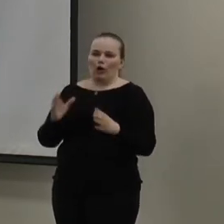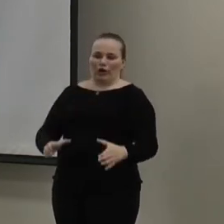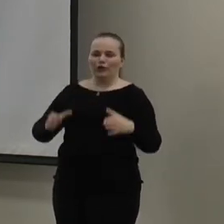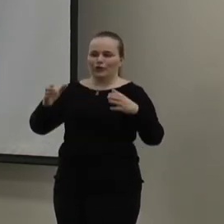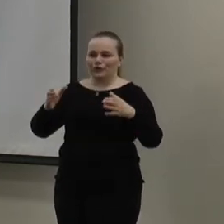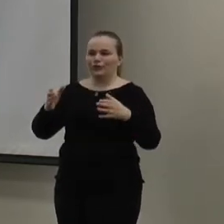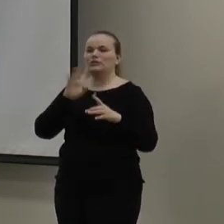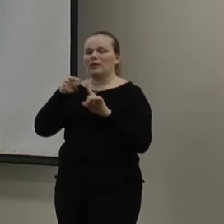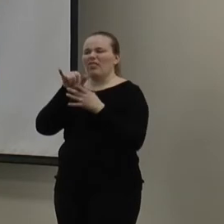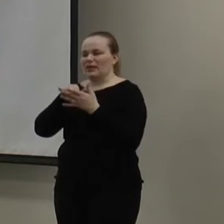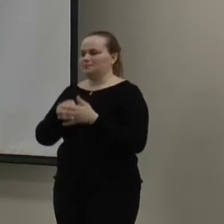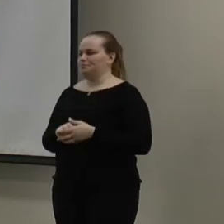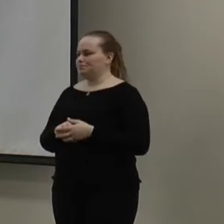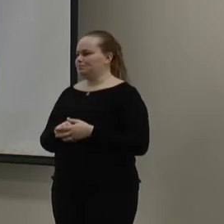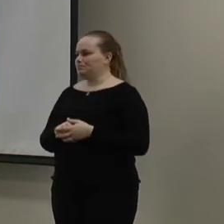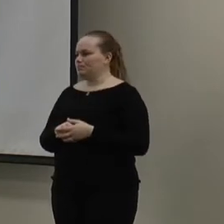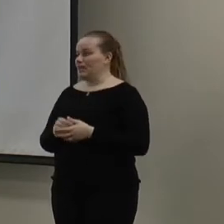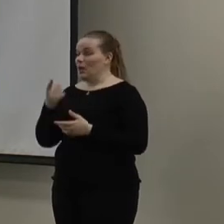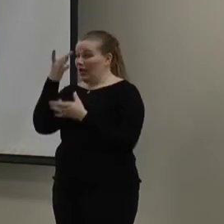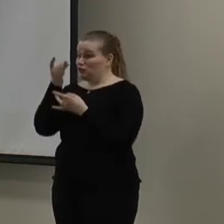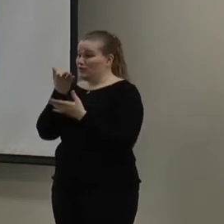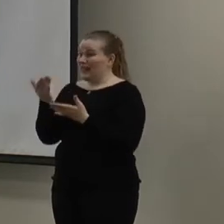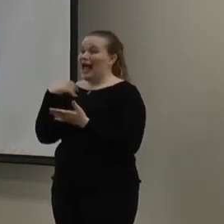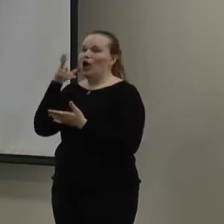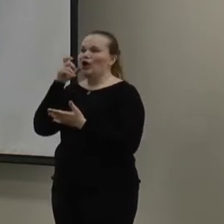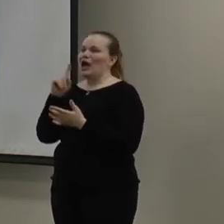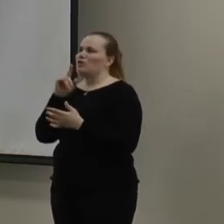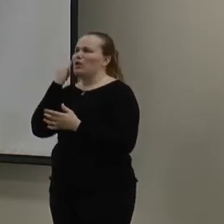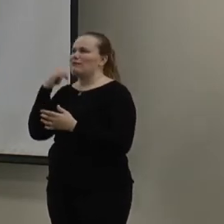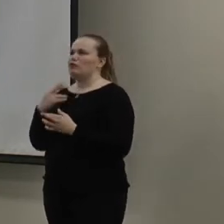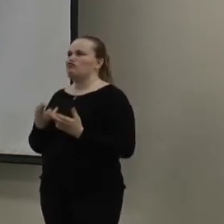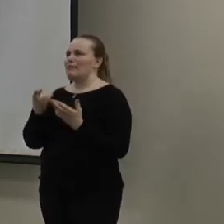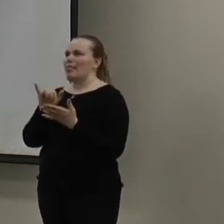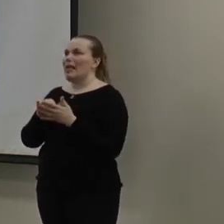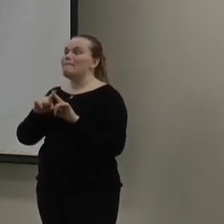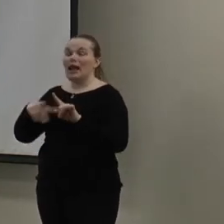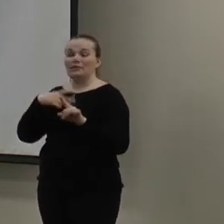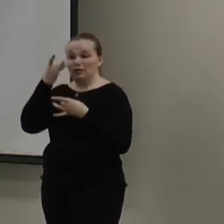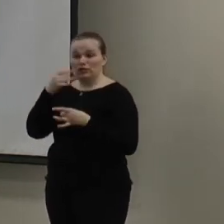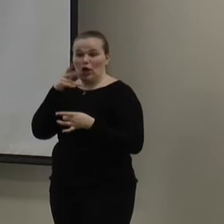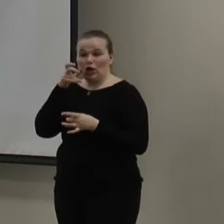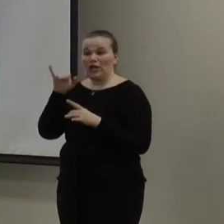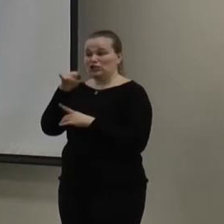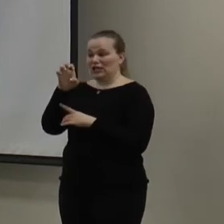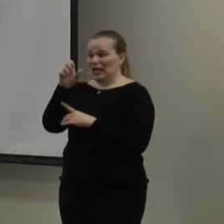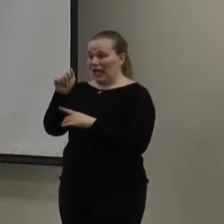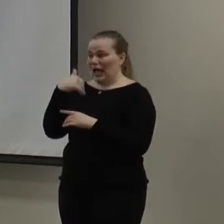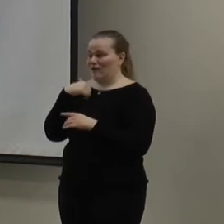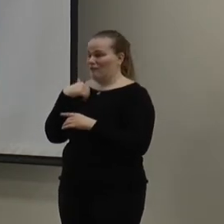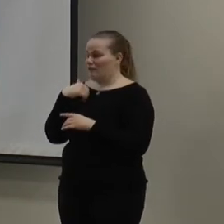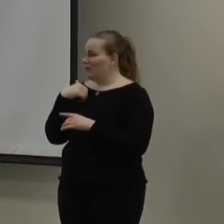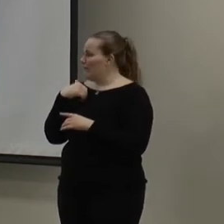So, we're going to talk about these. And an interesting thing that I heard. I'm not necessarily really recommending it. But JEA has this